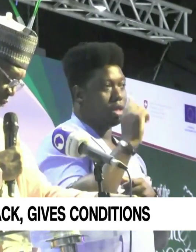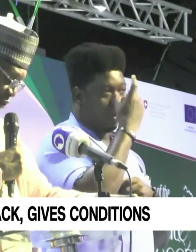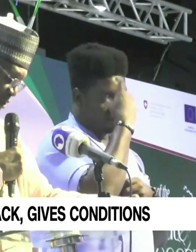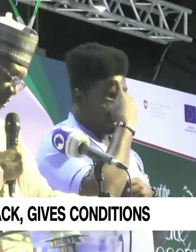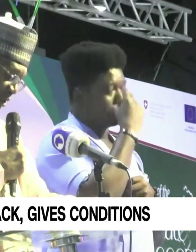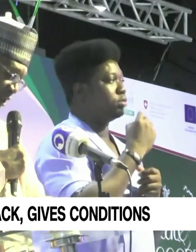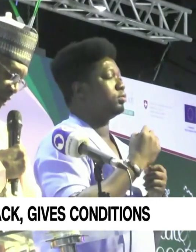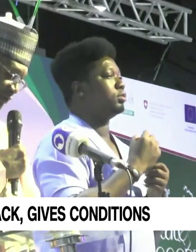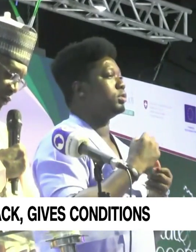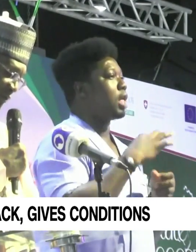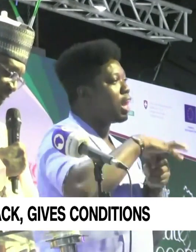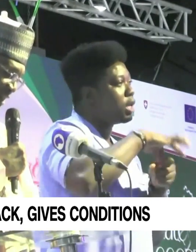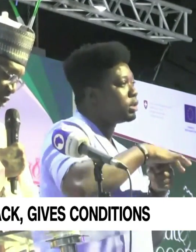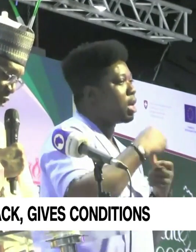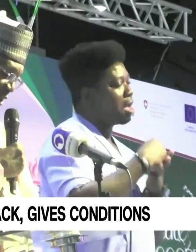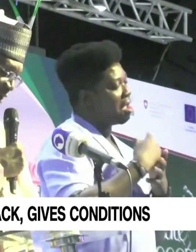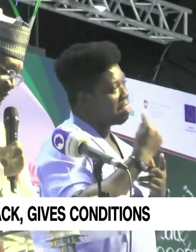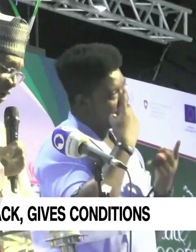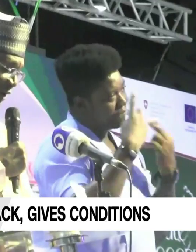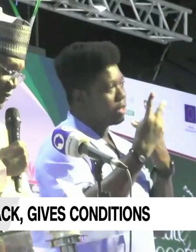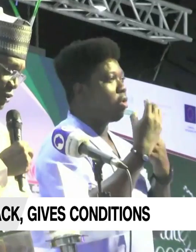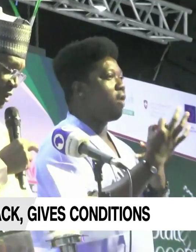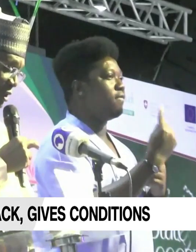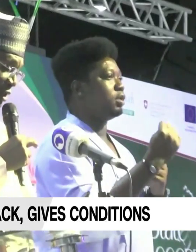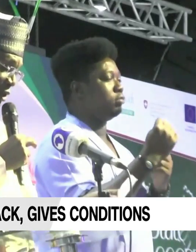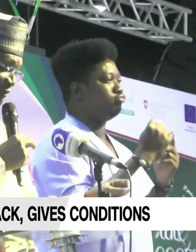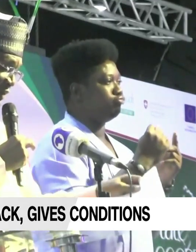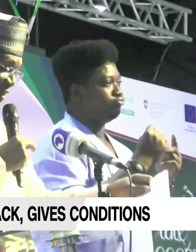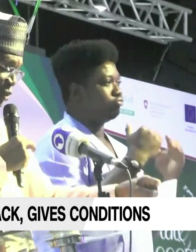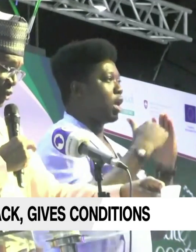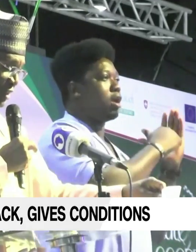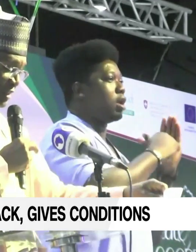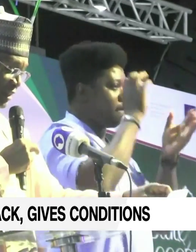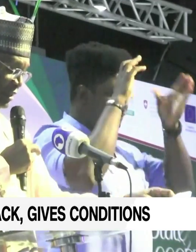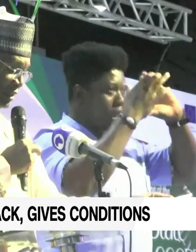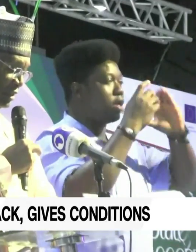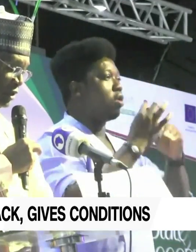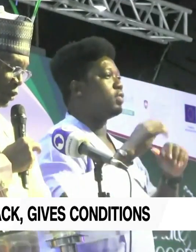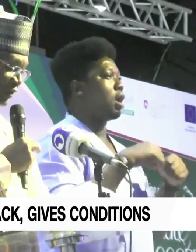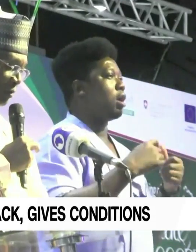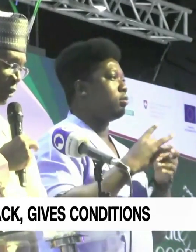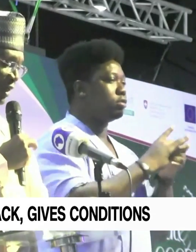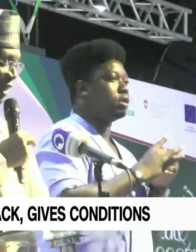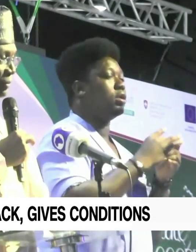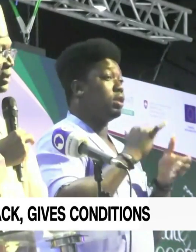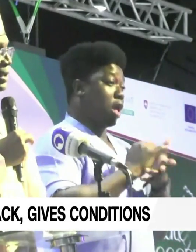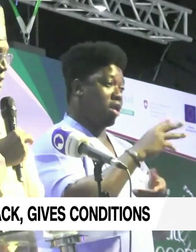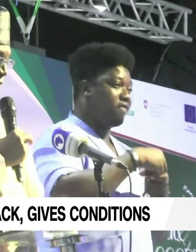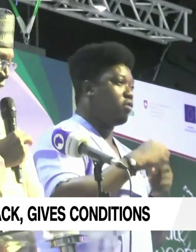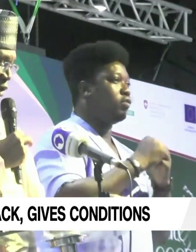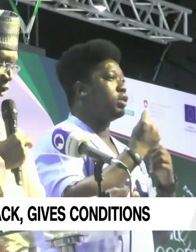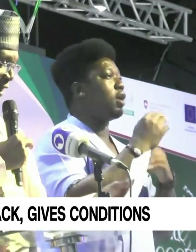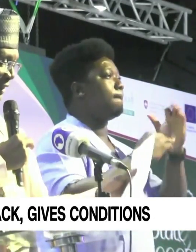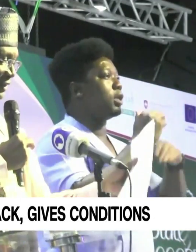elections, in view of the tensions and violence often associated with the grow up